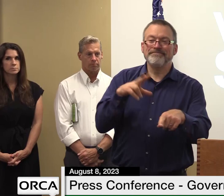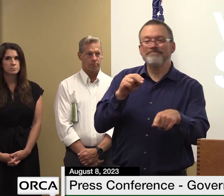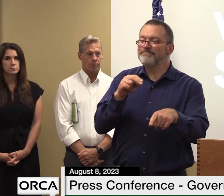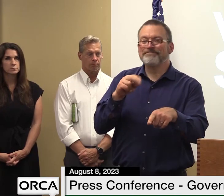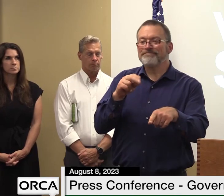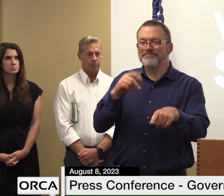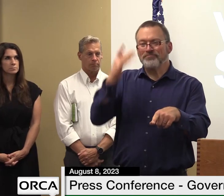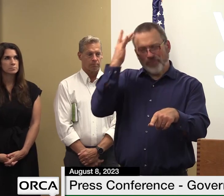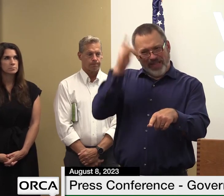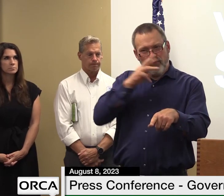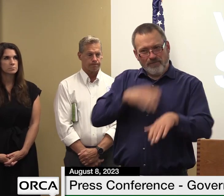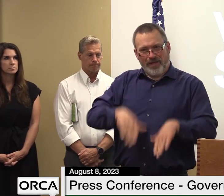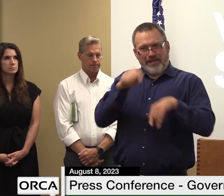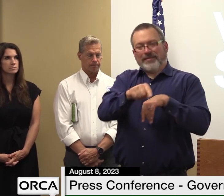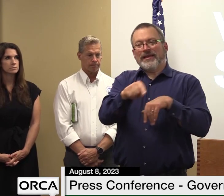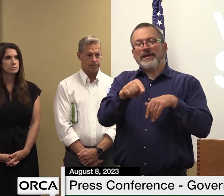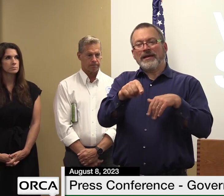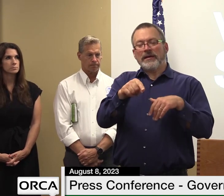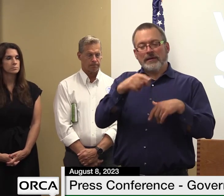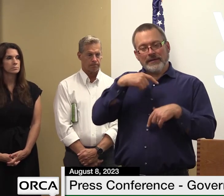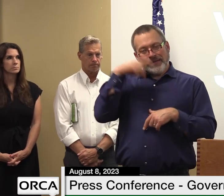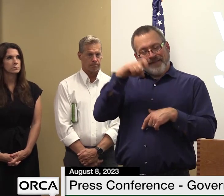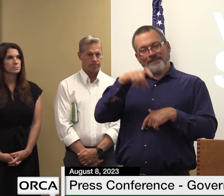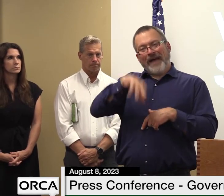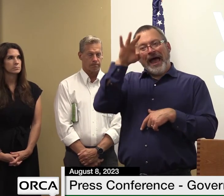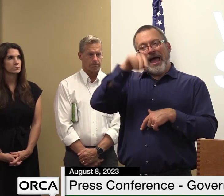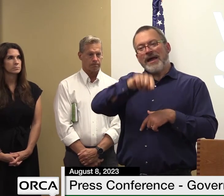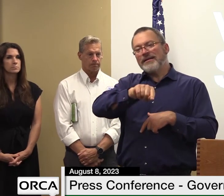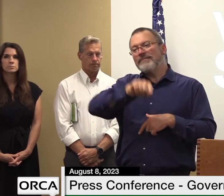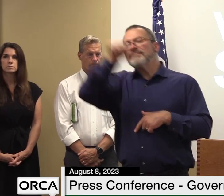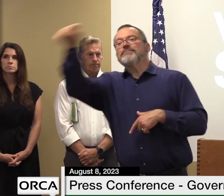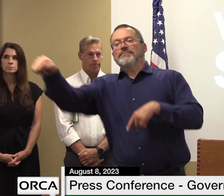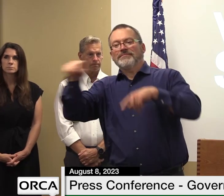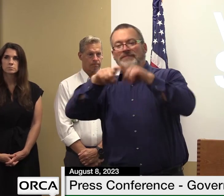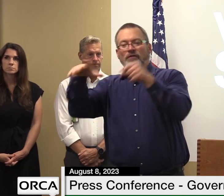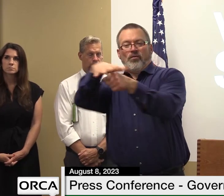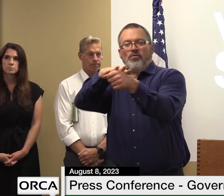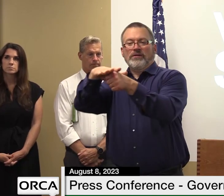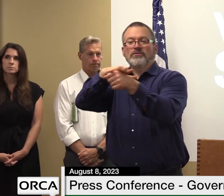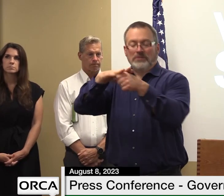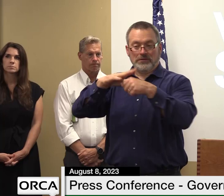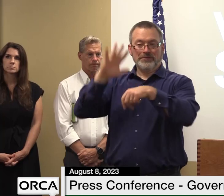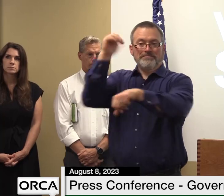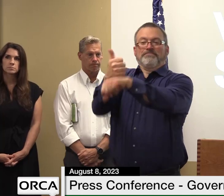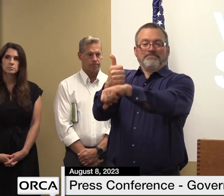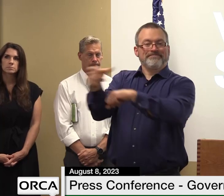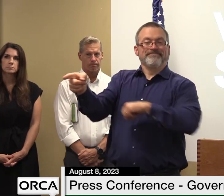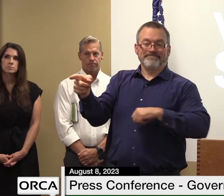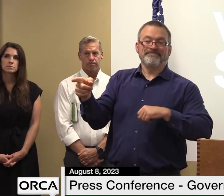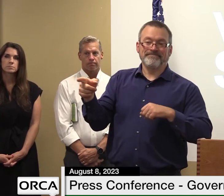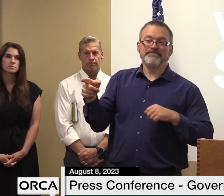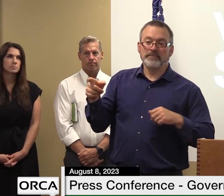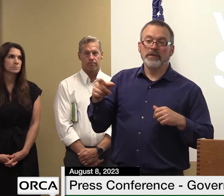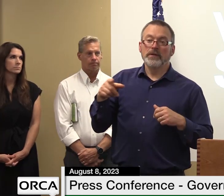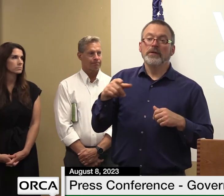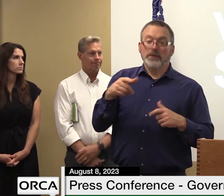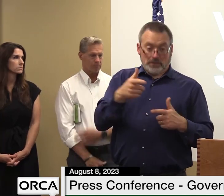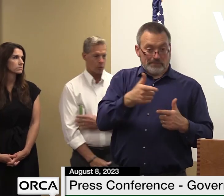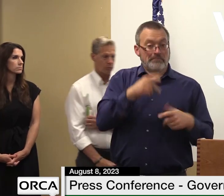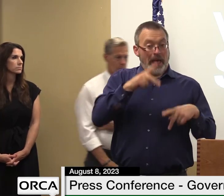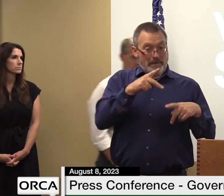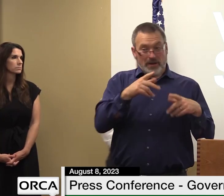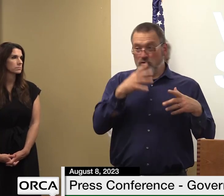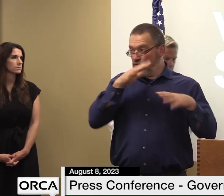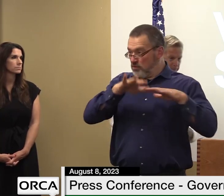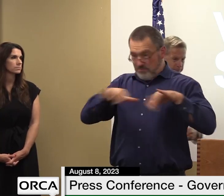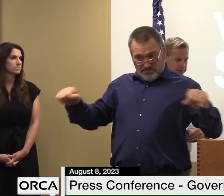actively pursuing other opportunities to place these so that we can rehouse people you want to